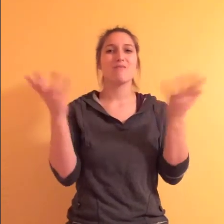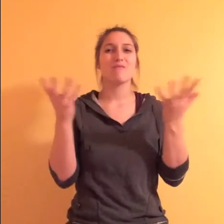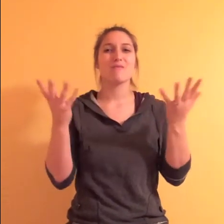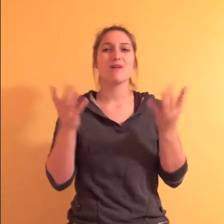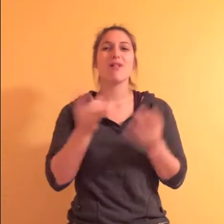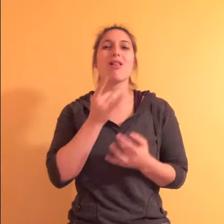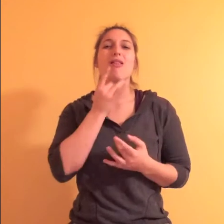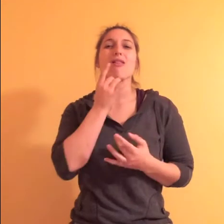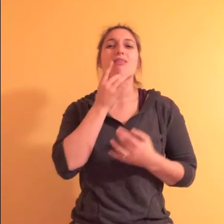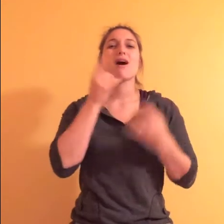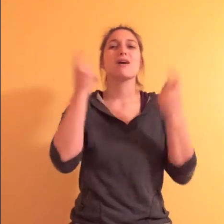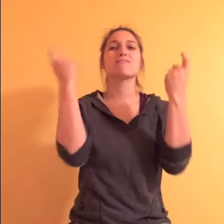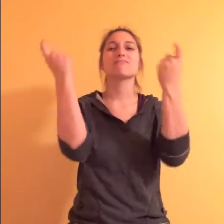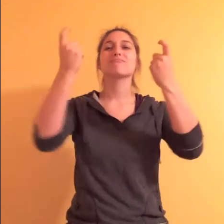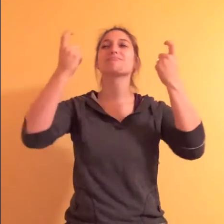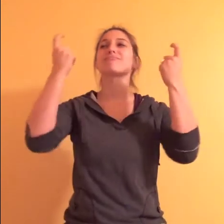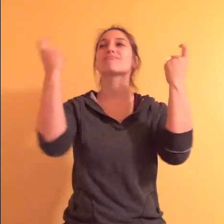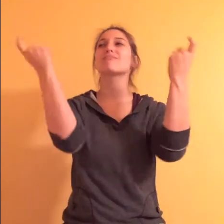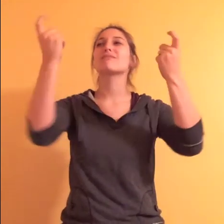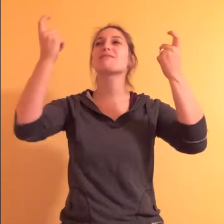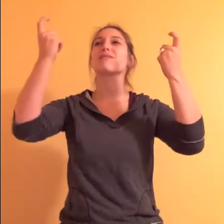a festival of lights.